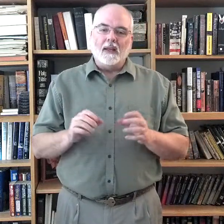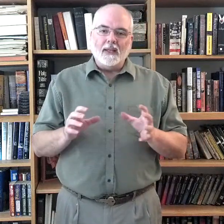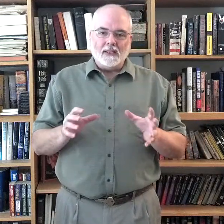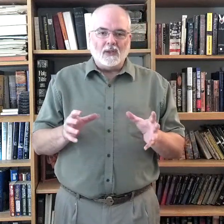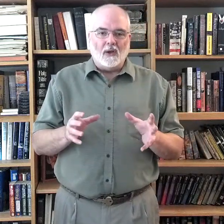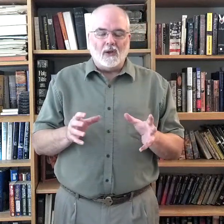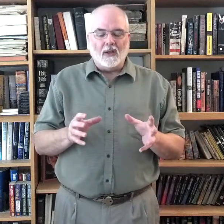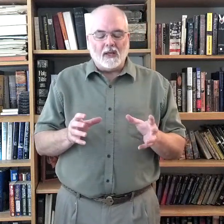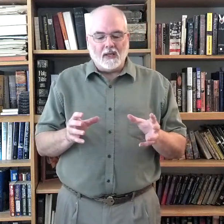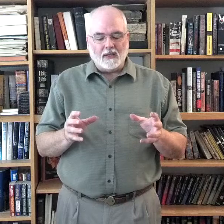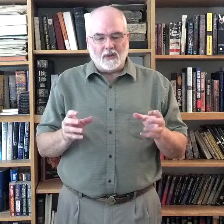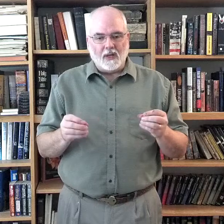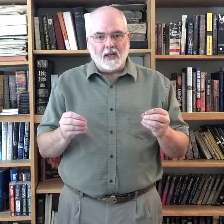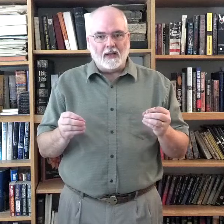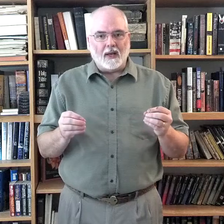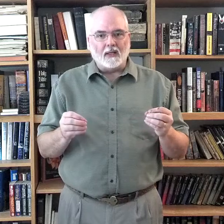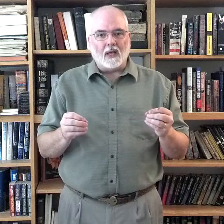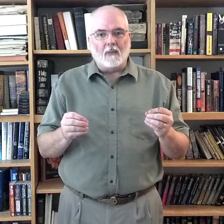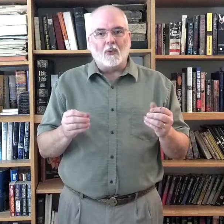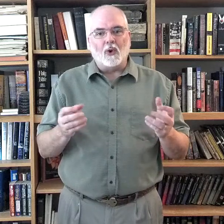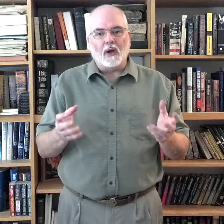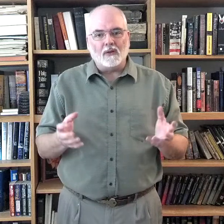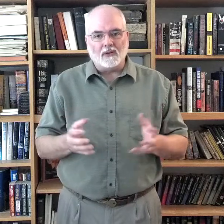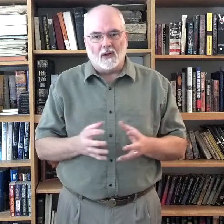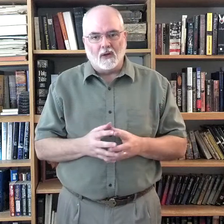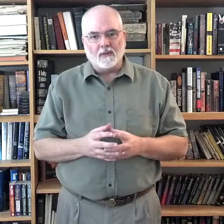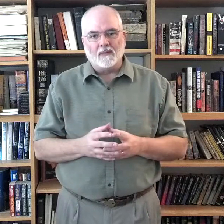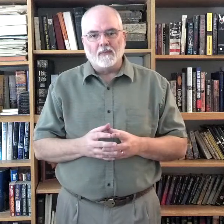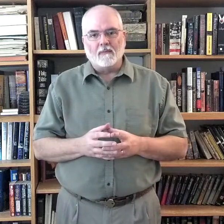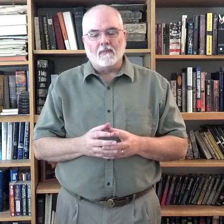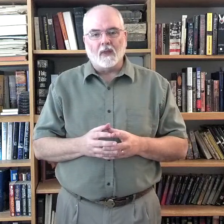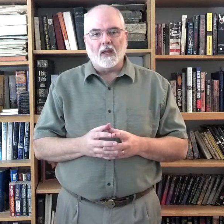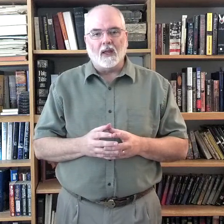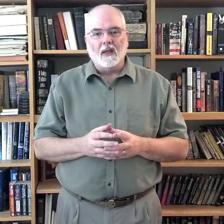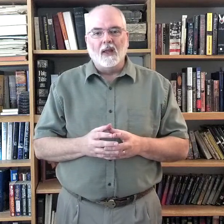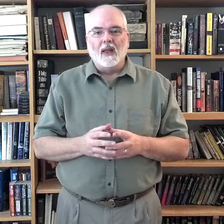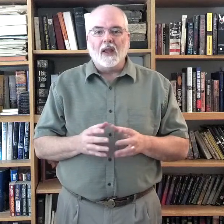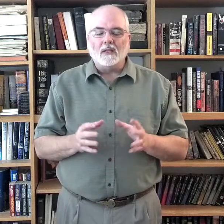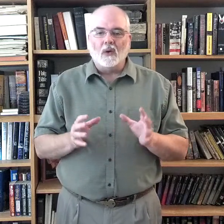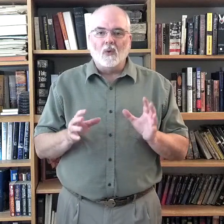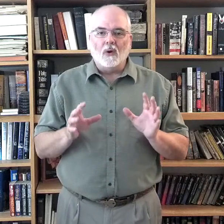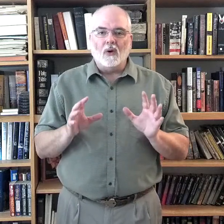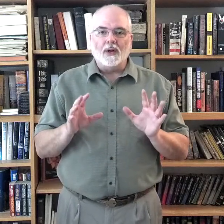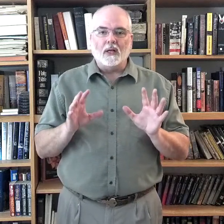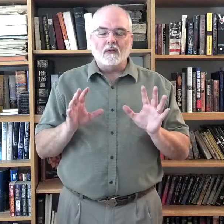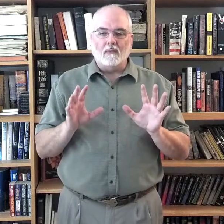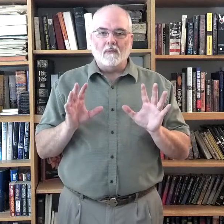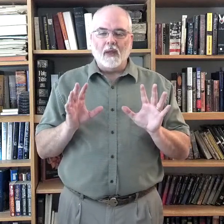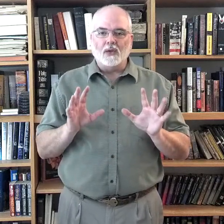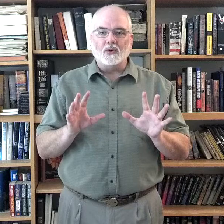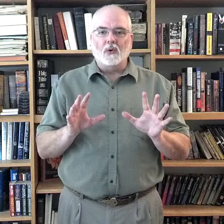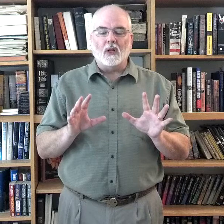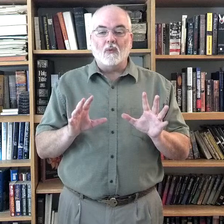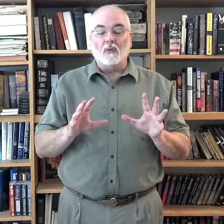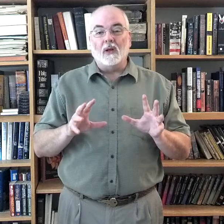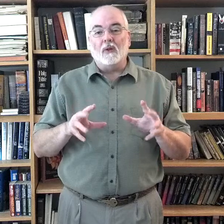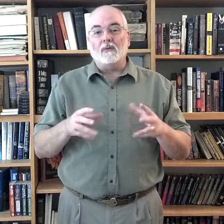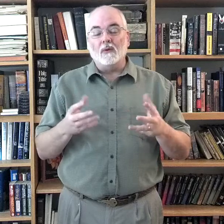this song is unique in that it's a prayer song, okay? And so we're going to make sure that when we go through the